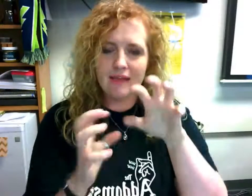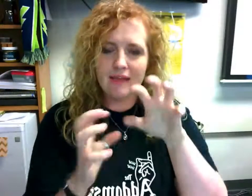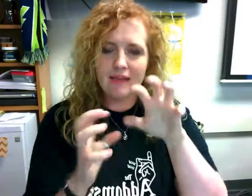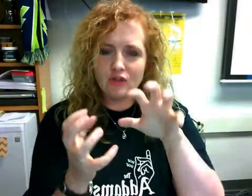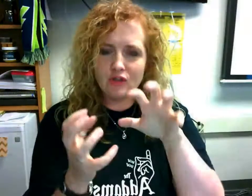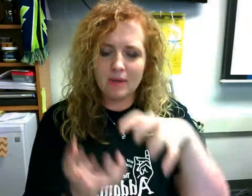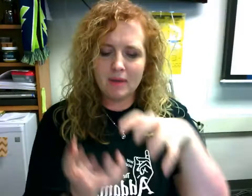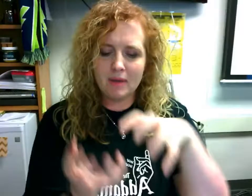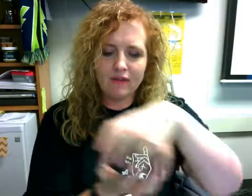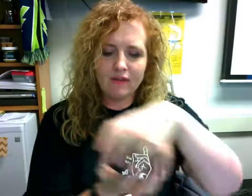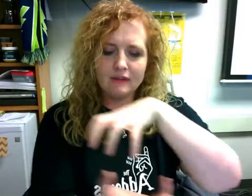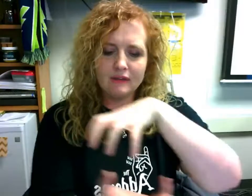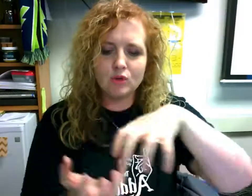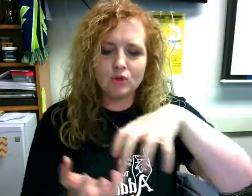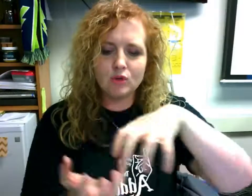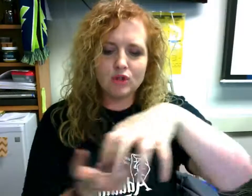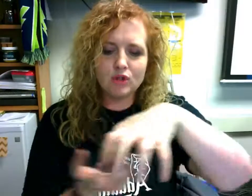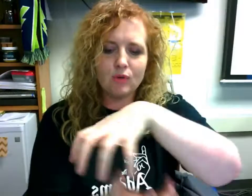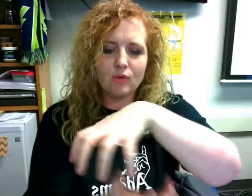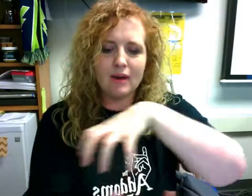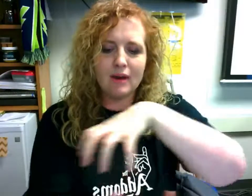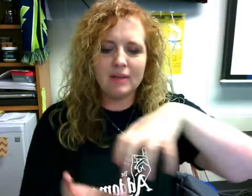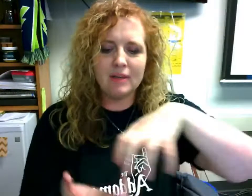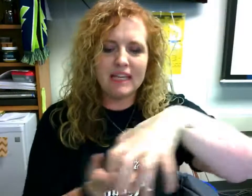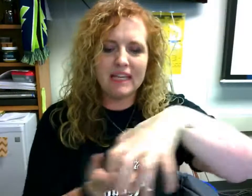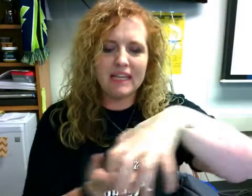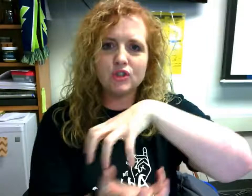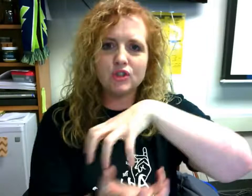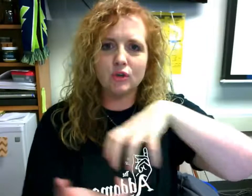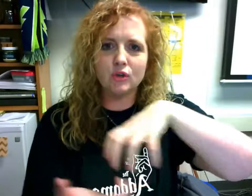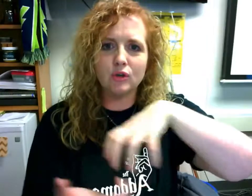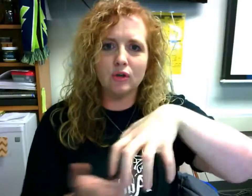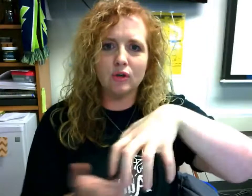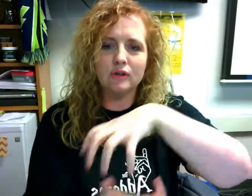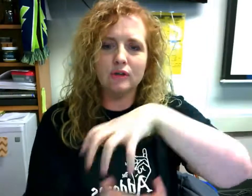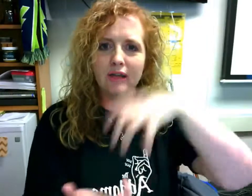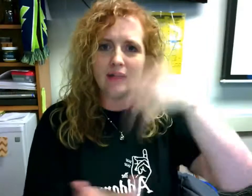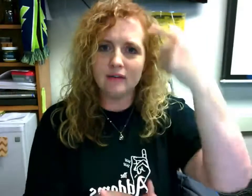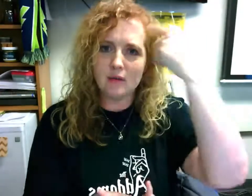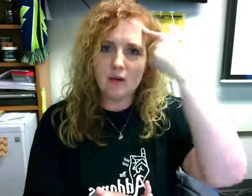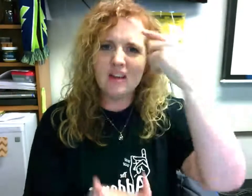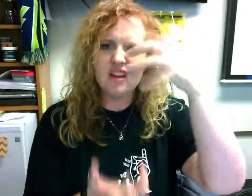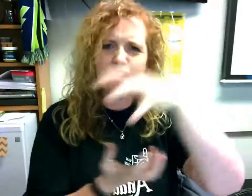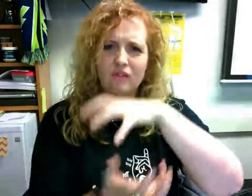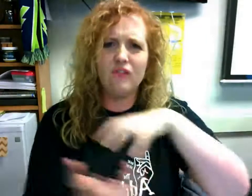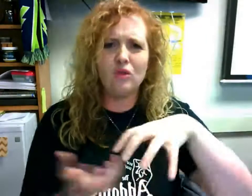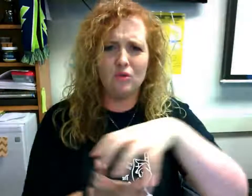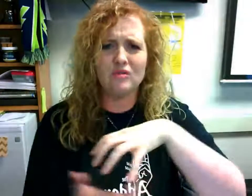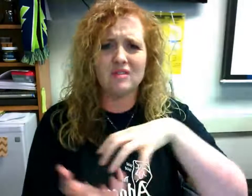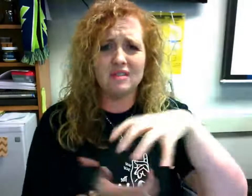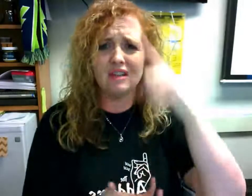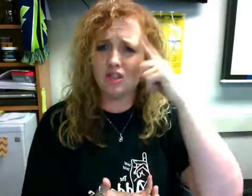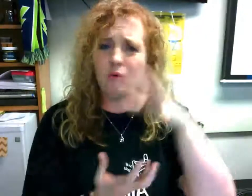and then two bent fives you're scrambling in a circle okay confused that's so confusing